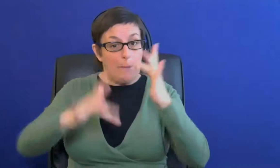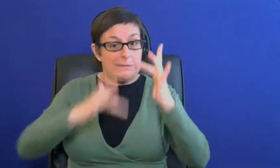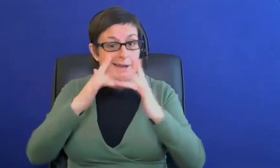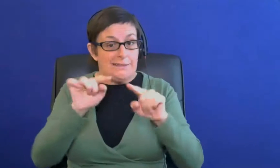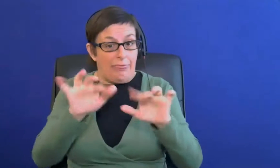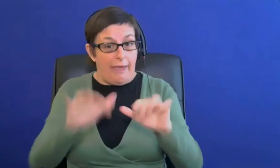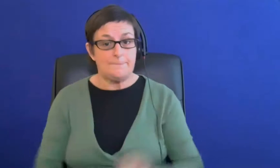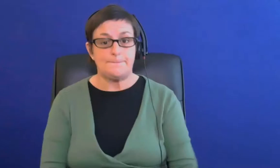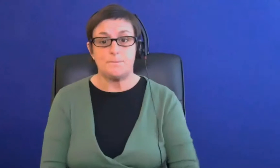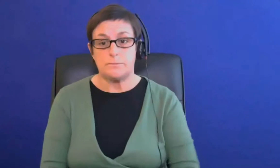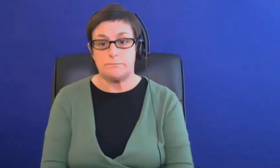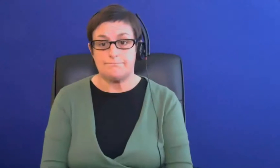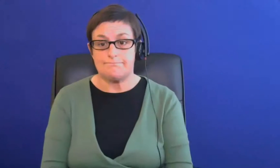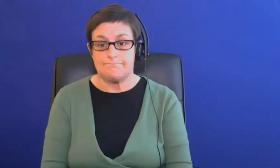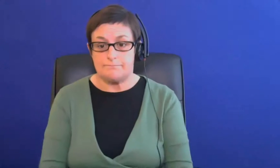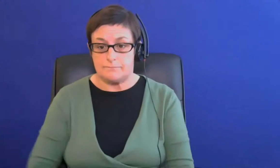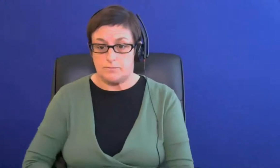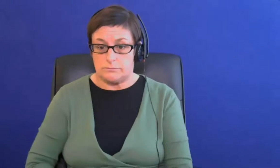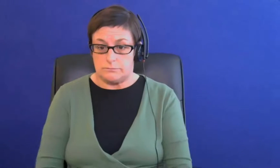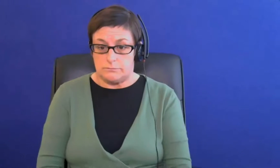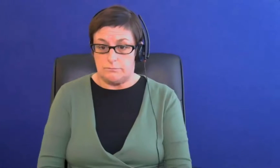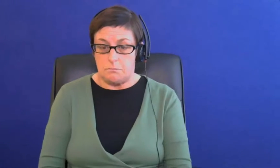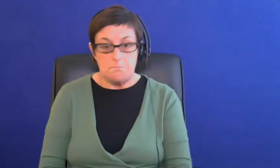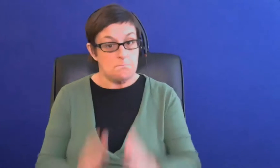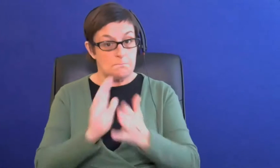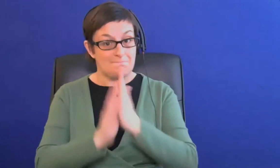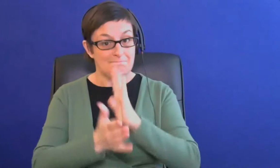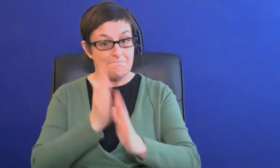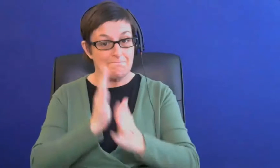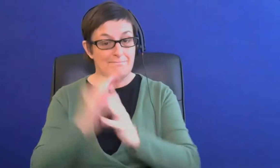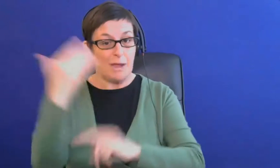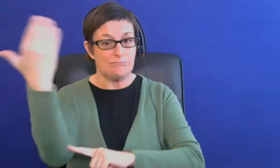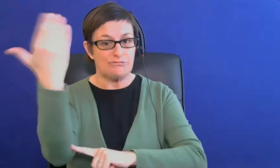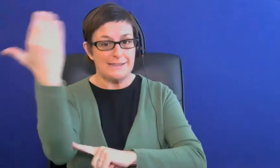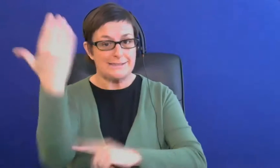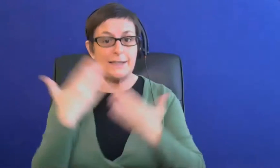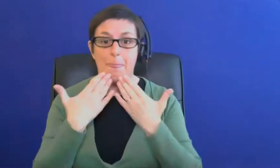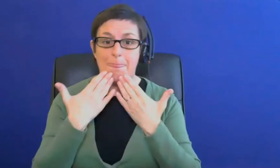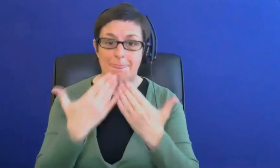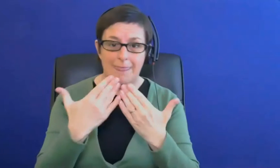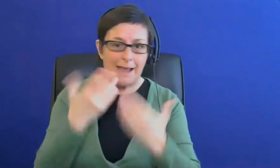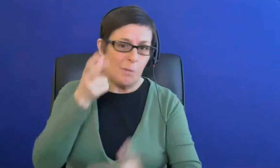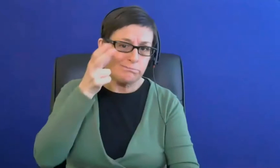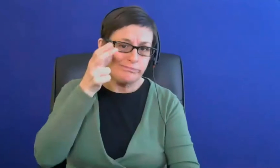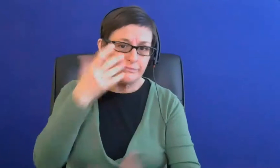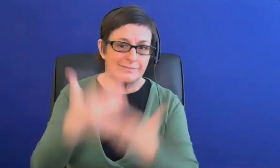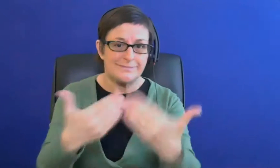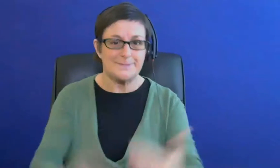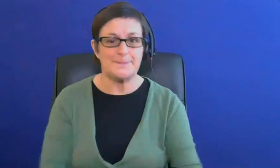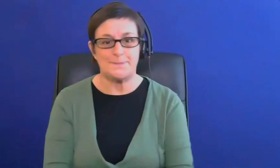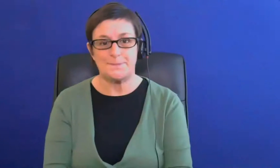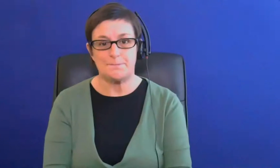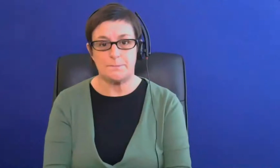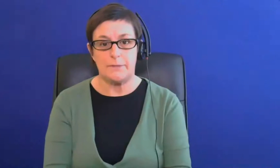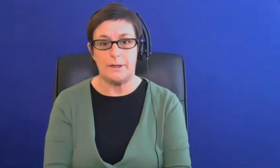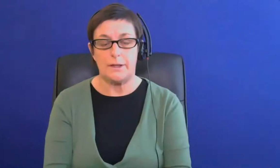um and that is the end of my presentation so thank you very much thank you